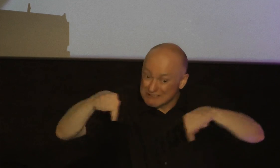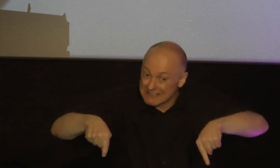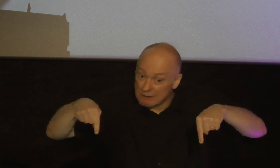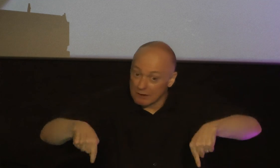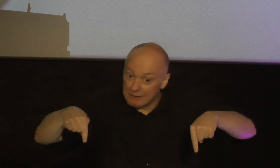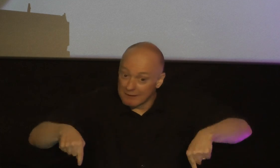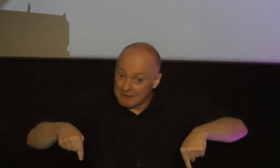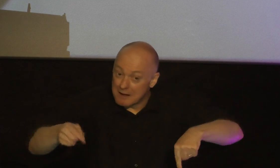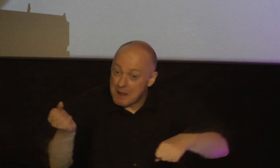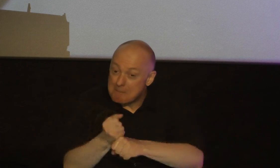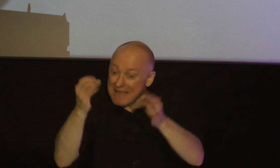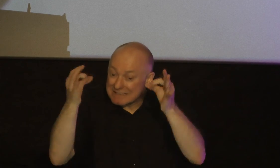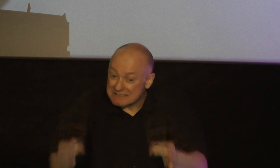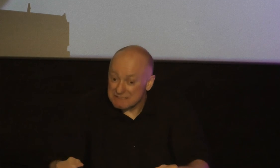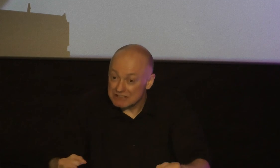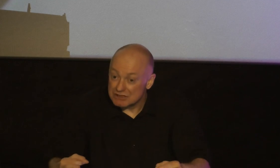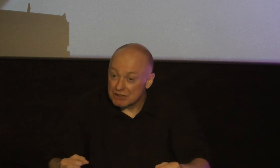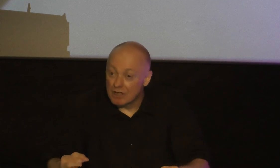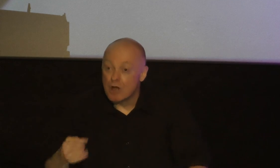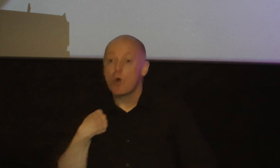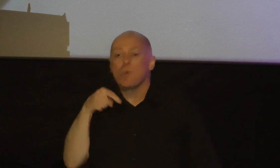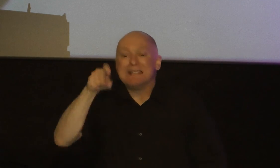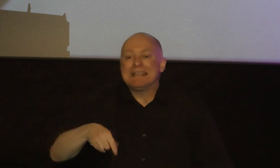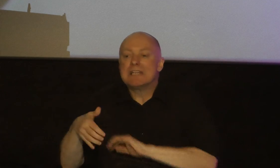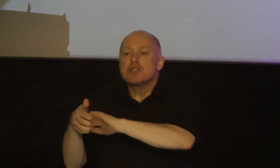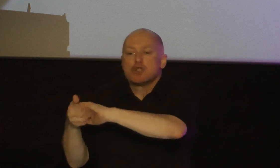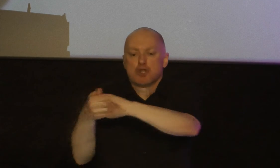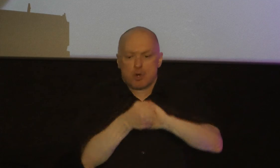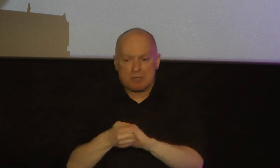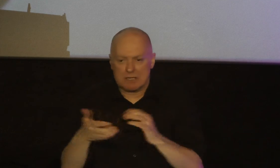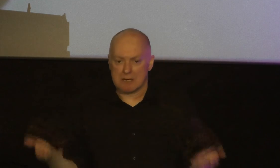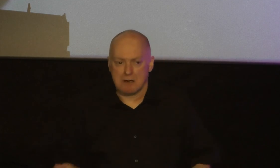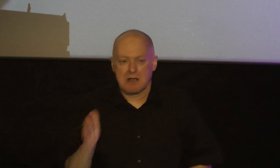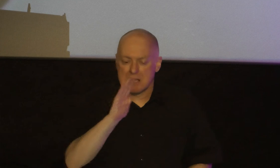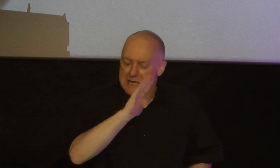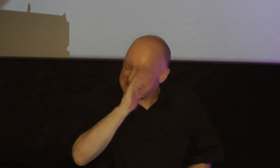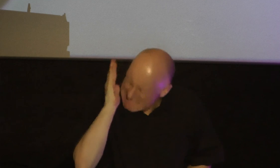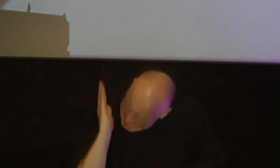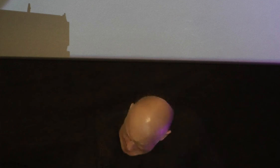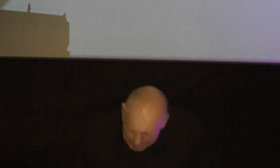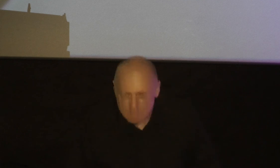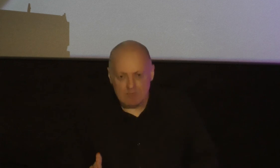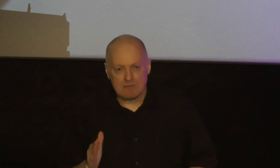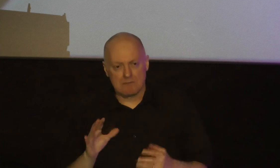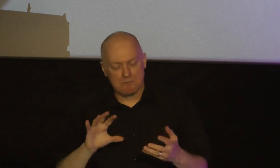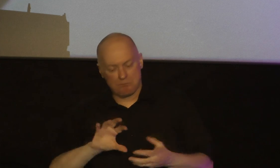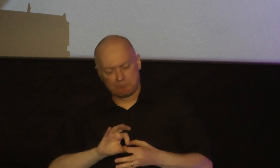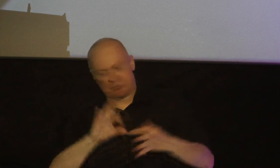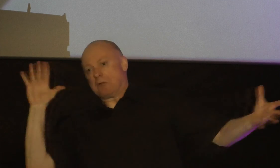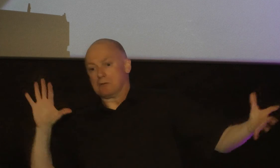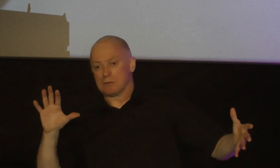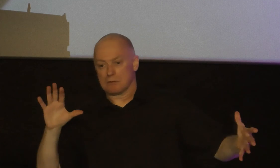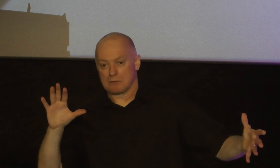make a decision today to be a source of unity and never a source of discord would you make that decision